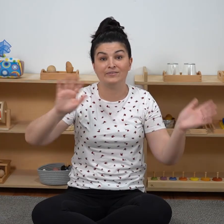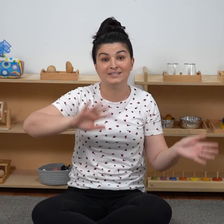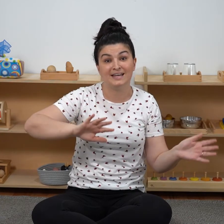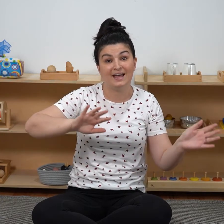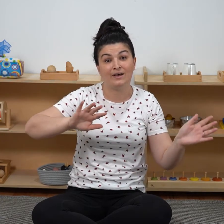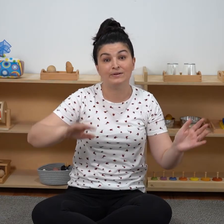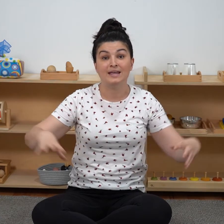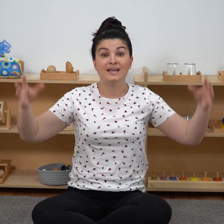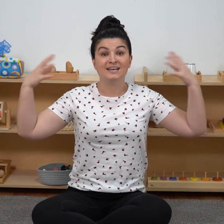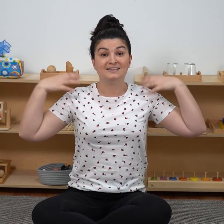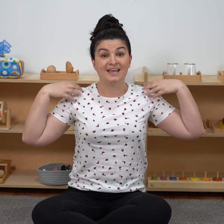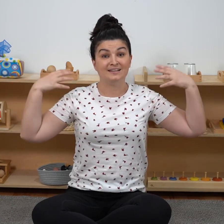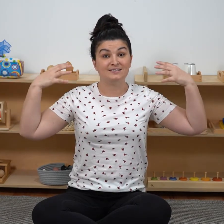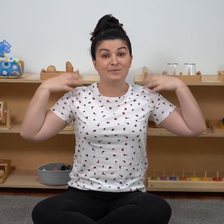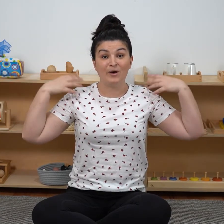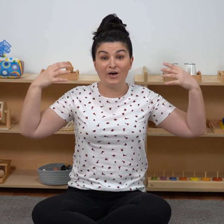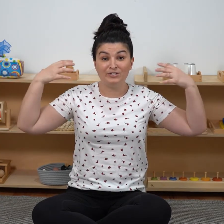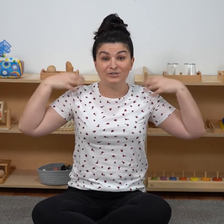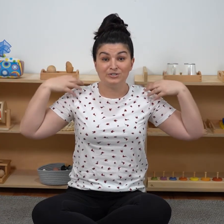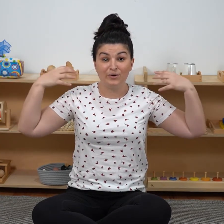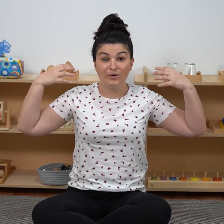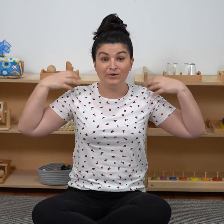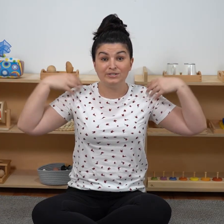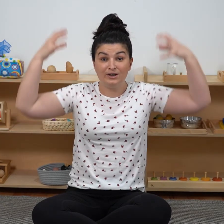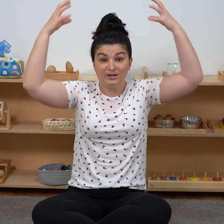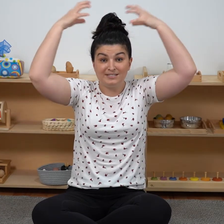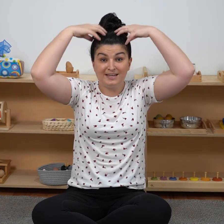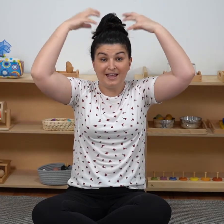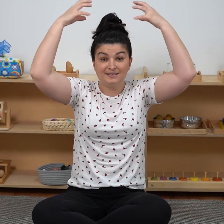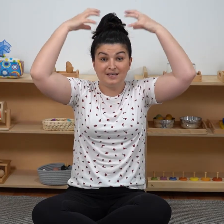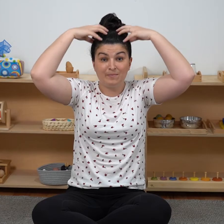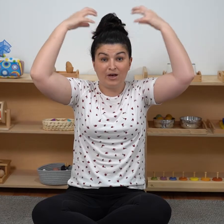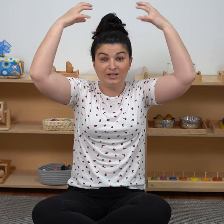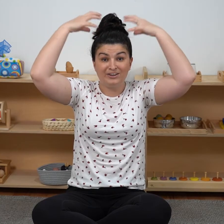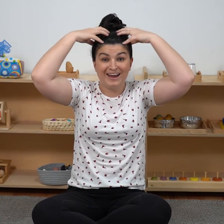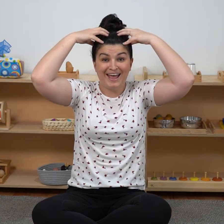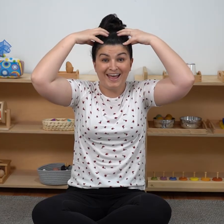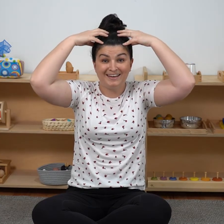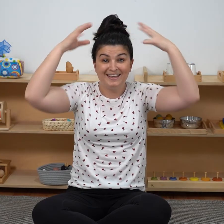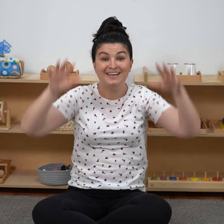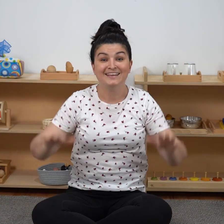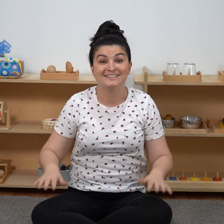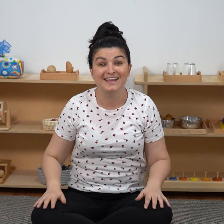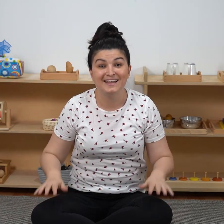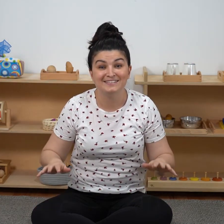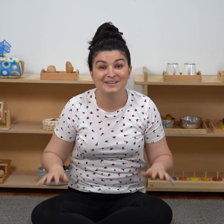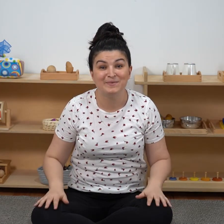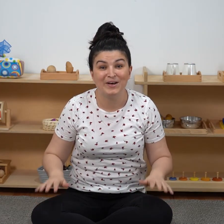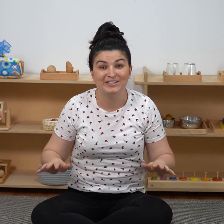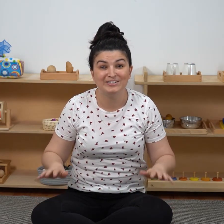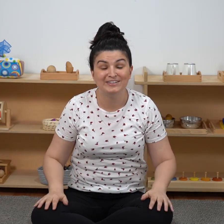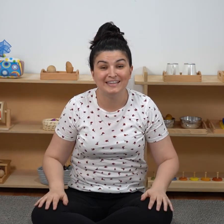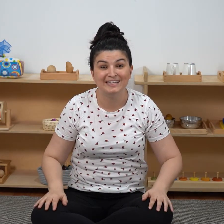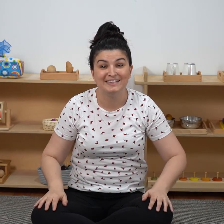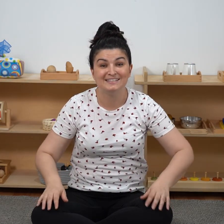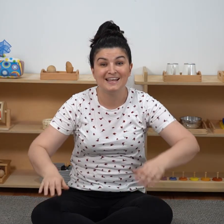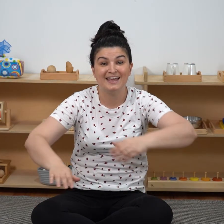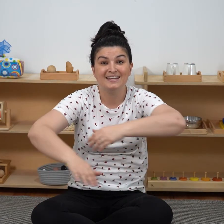the town. Dance them on your shoulders, dance them on your shoulders, dance them on your knees and